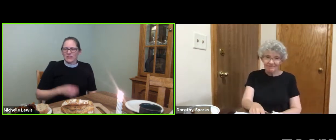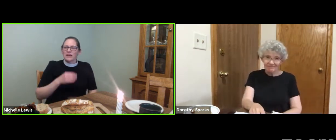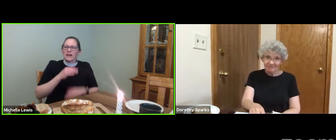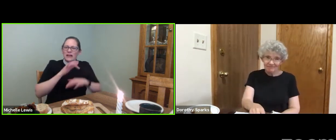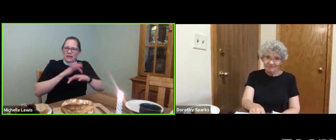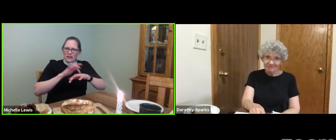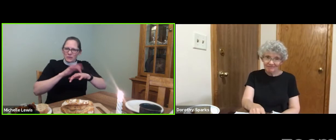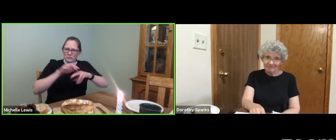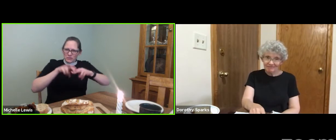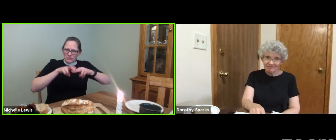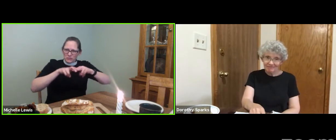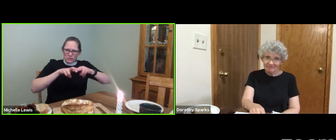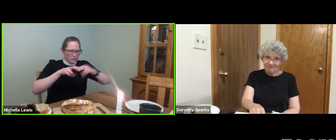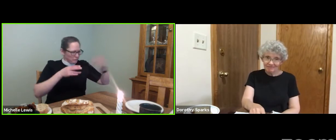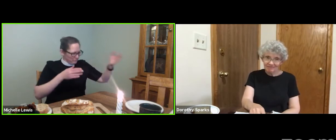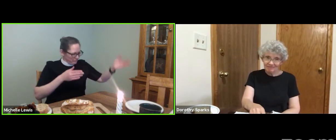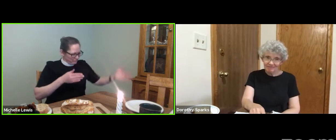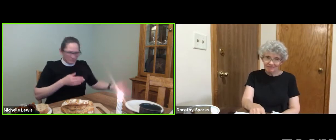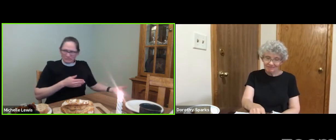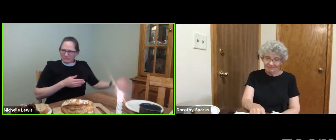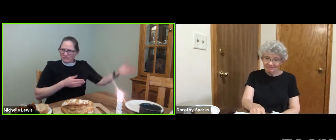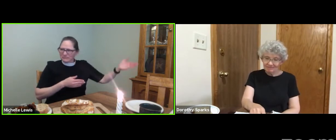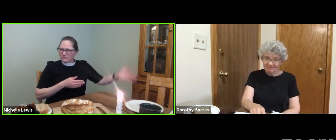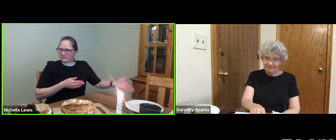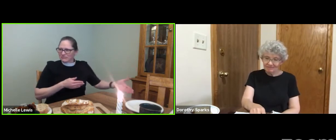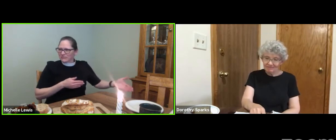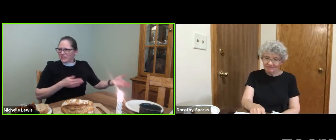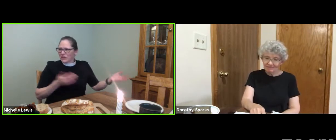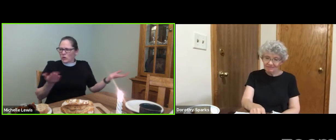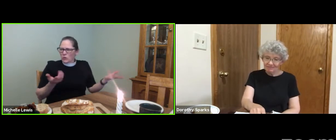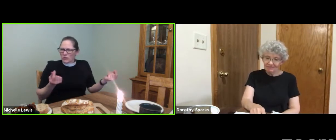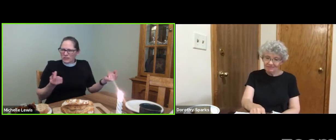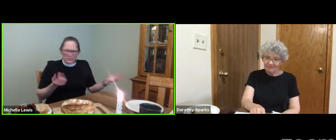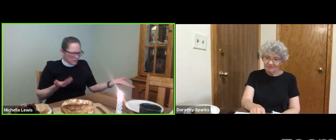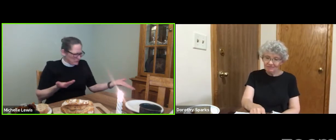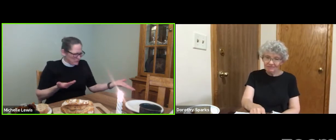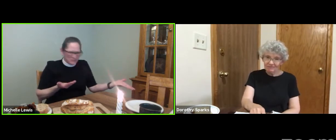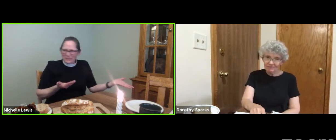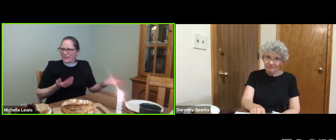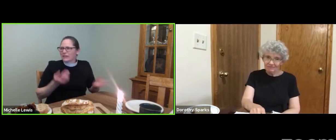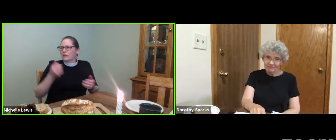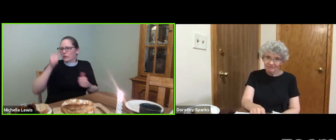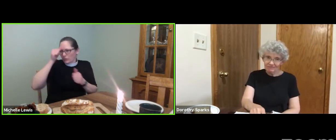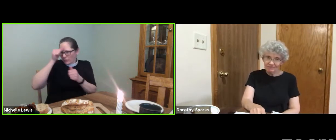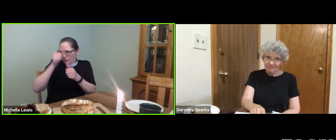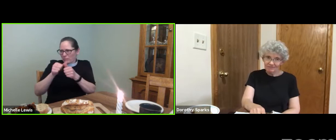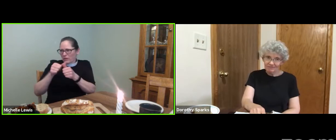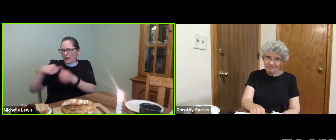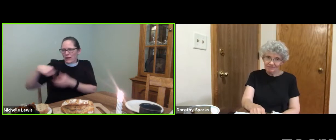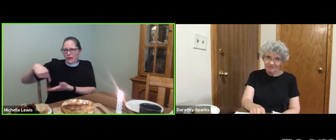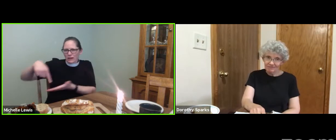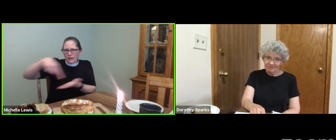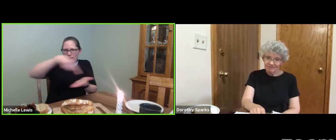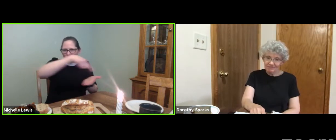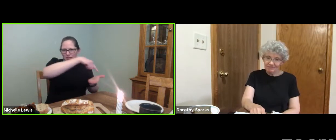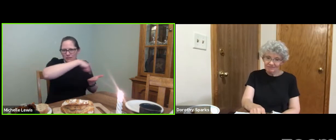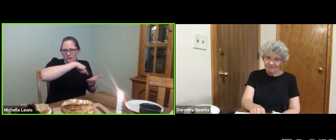An empty chair reminds us of those who are present with us